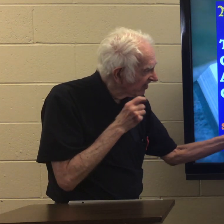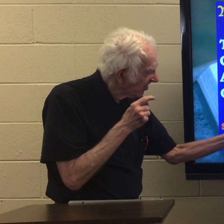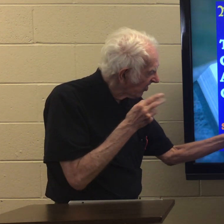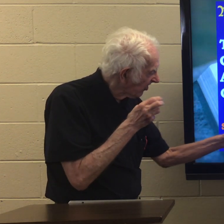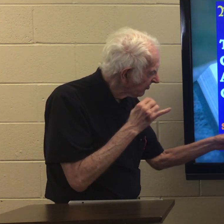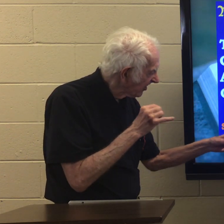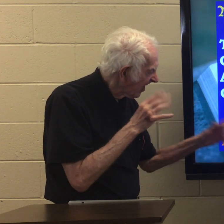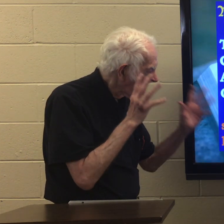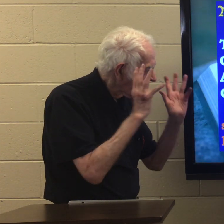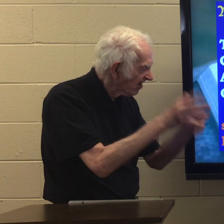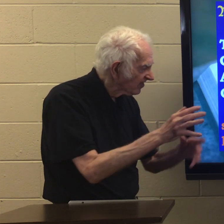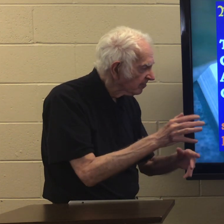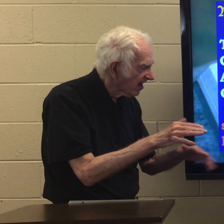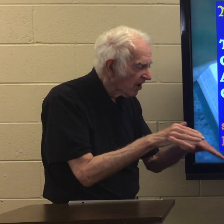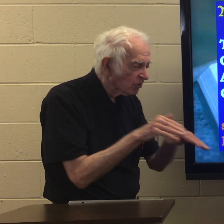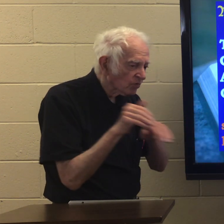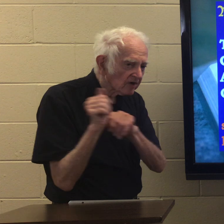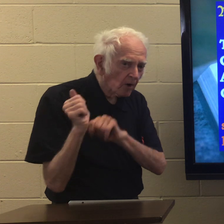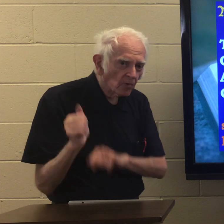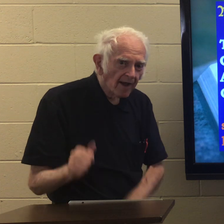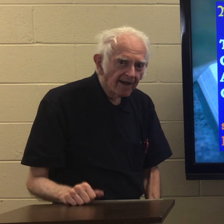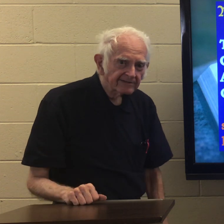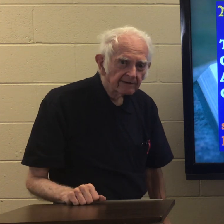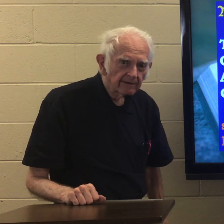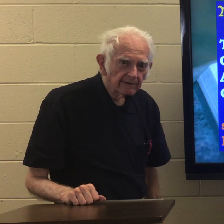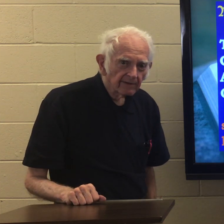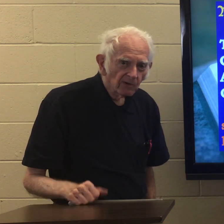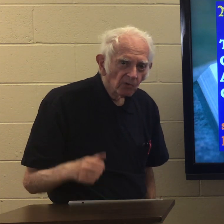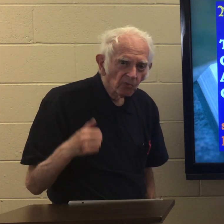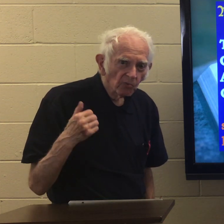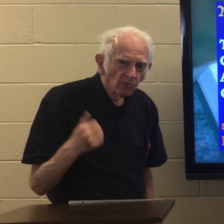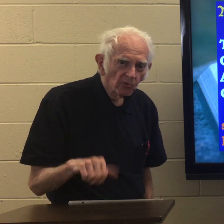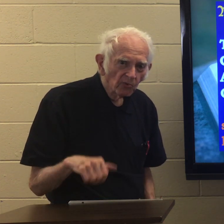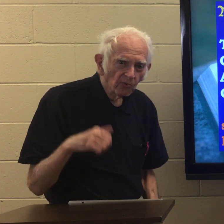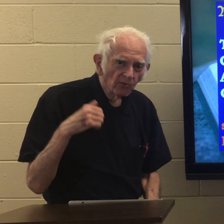They left him and went away. Wow!